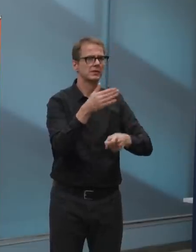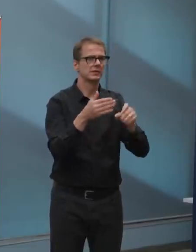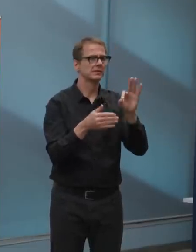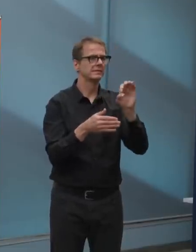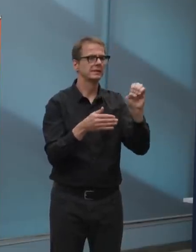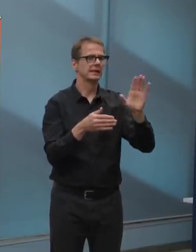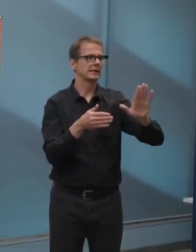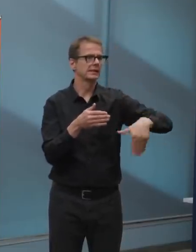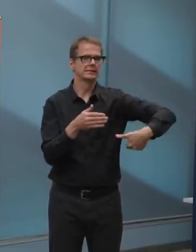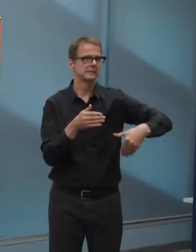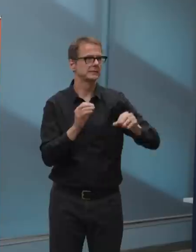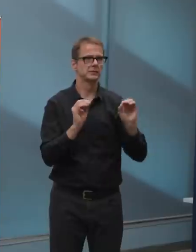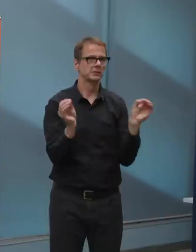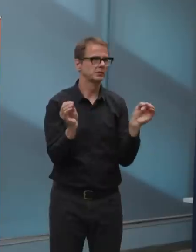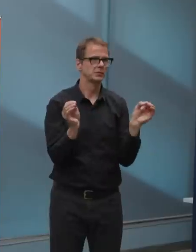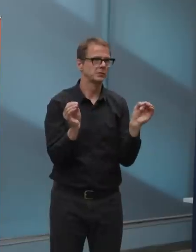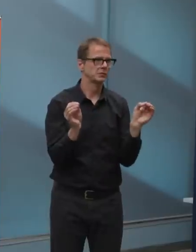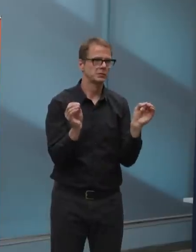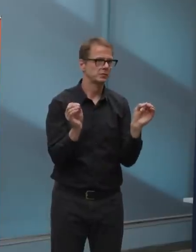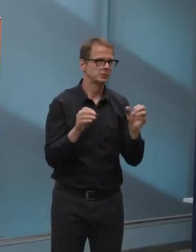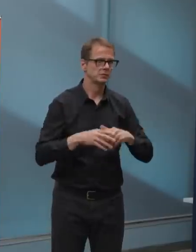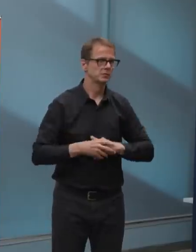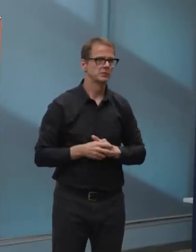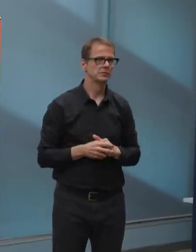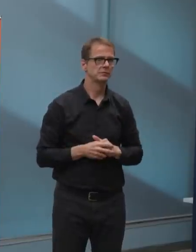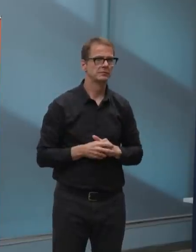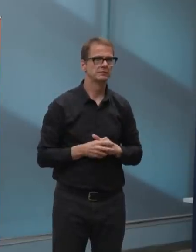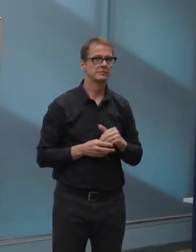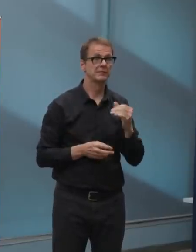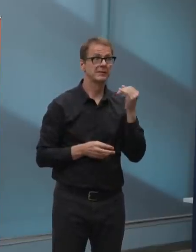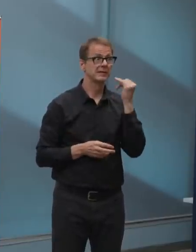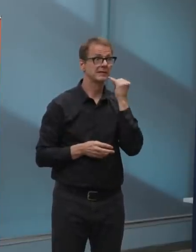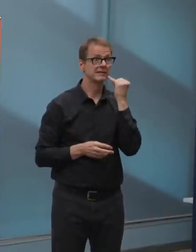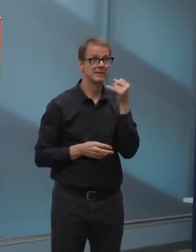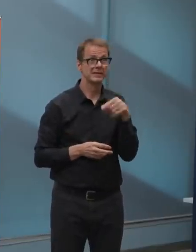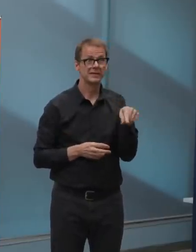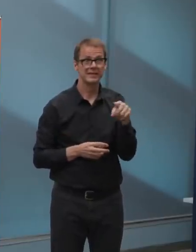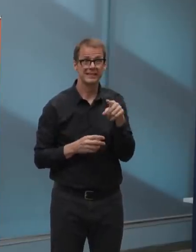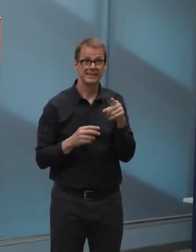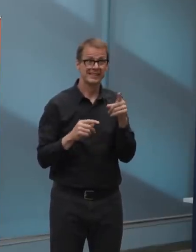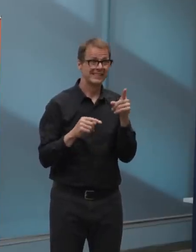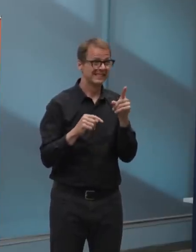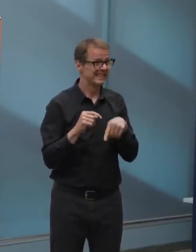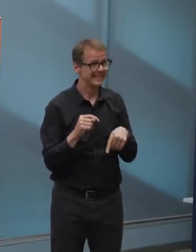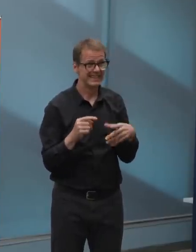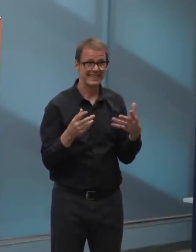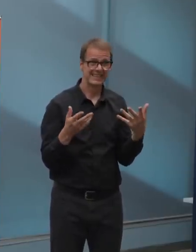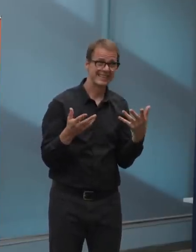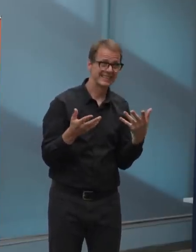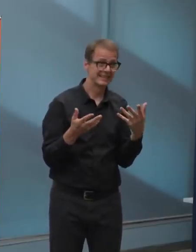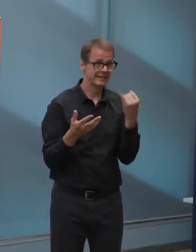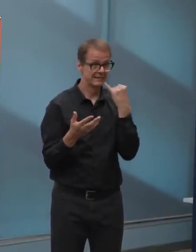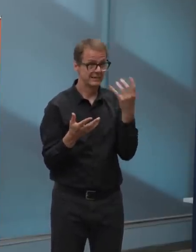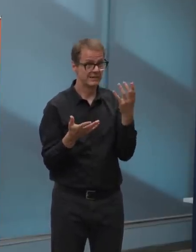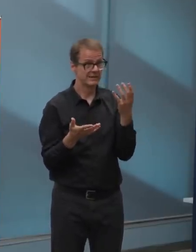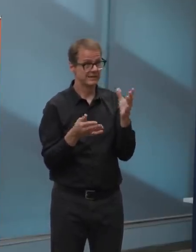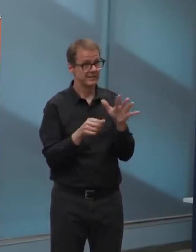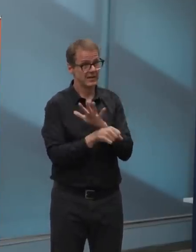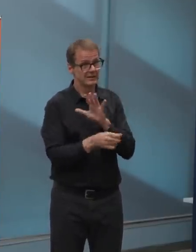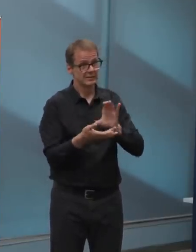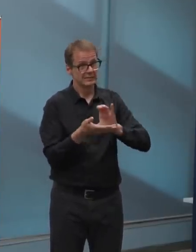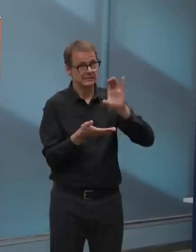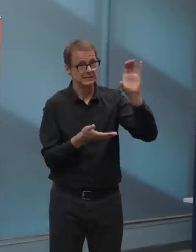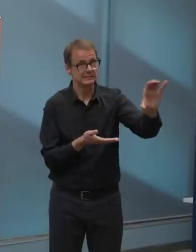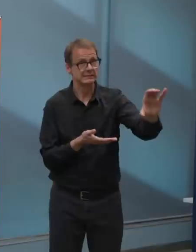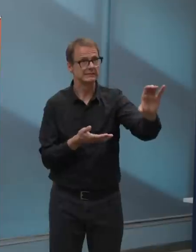the entire amount will become due on September 1st. For those who are on a monthly payment plan, withdrawals for any unpaid amounts